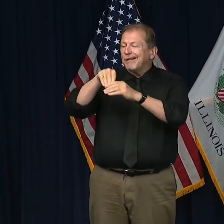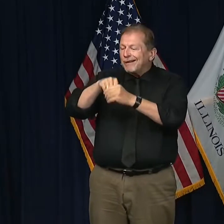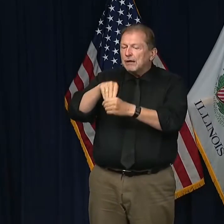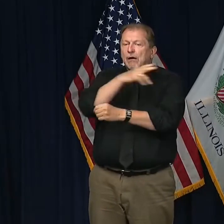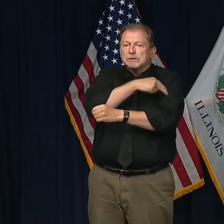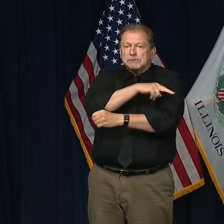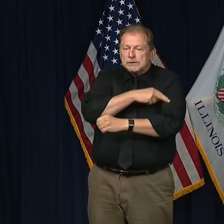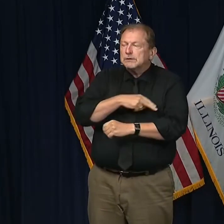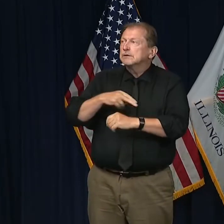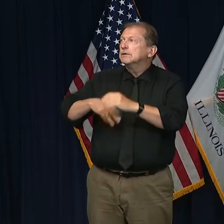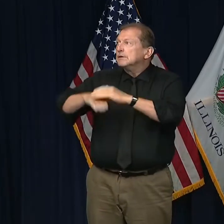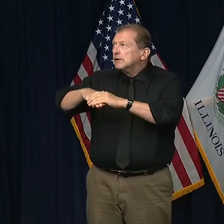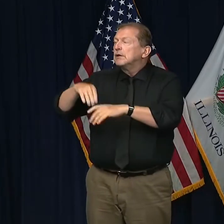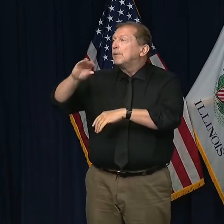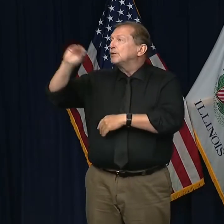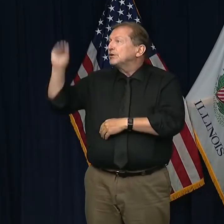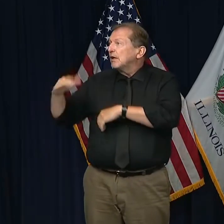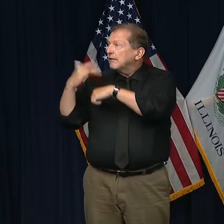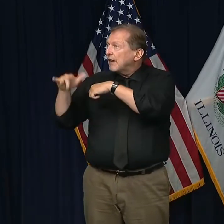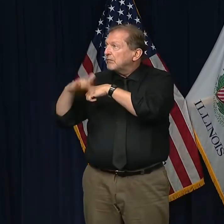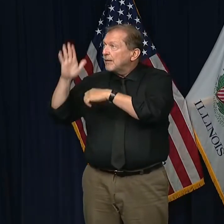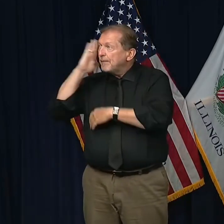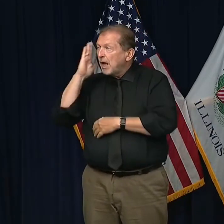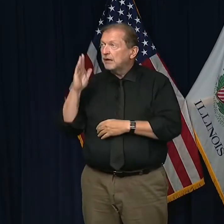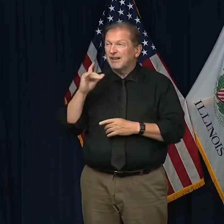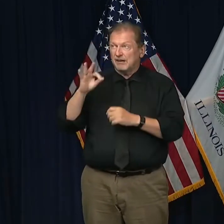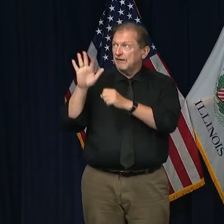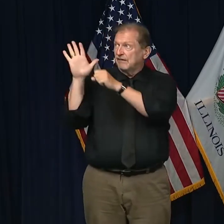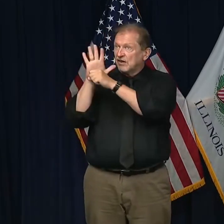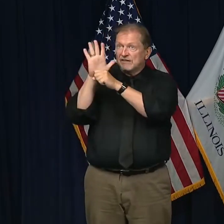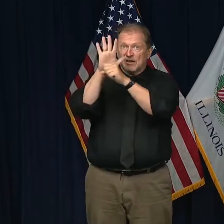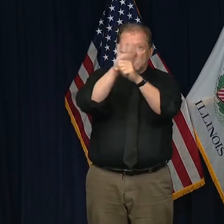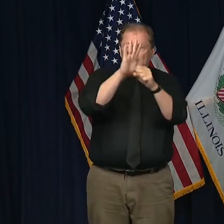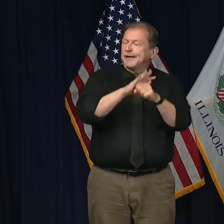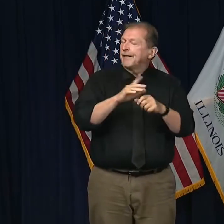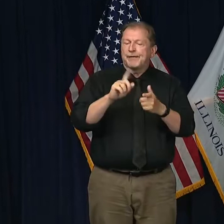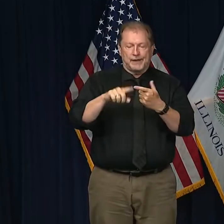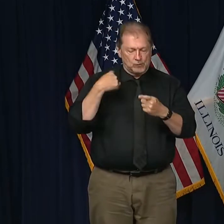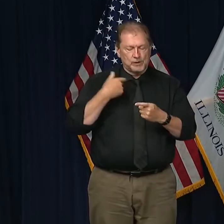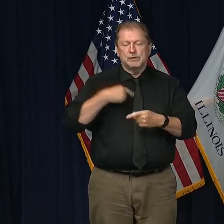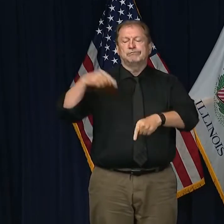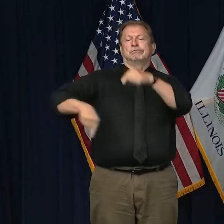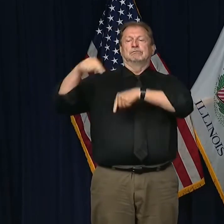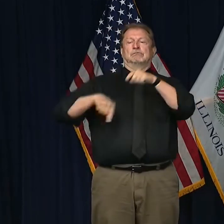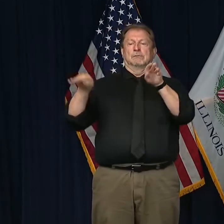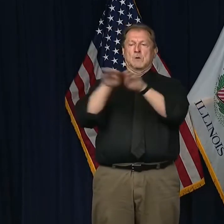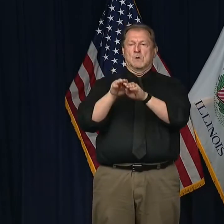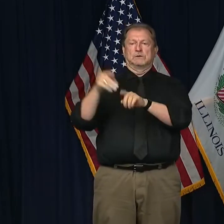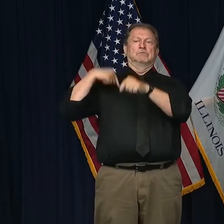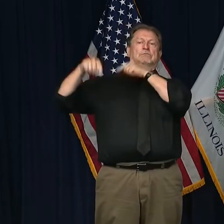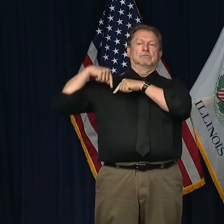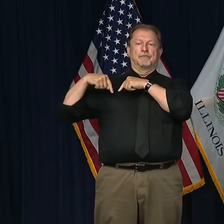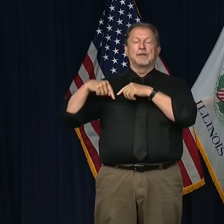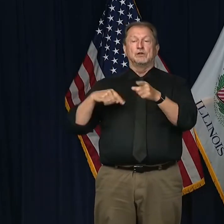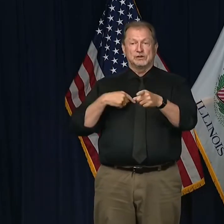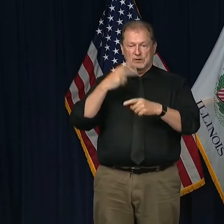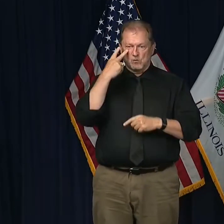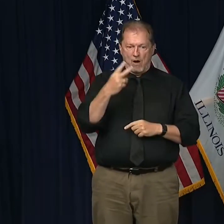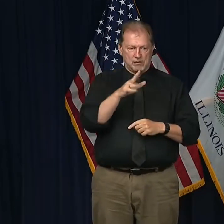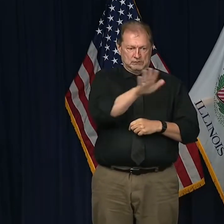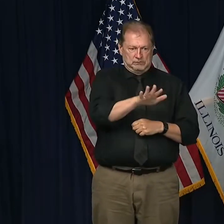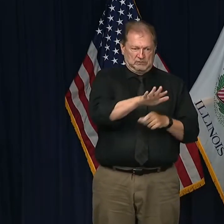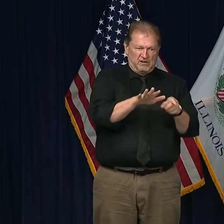another way that we measure these regions. So you're right. I mean, but you also see that there is one region that is very close to 8%.